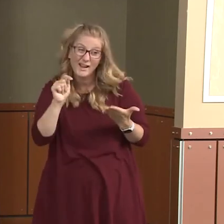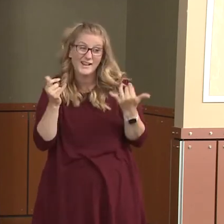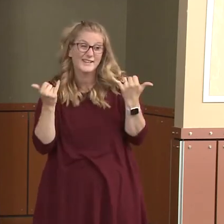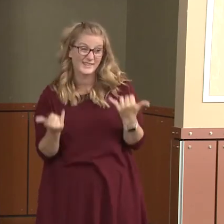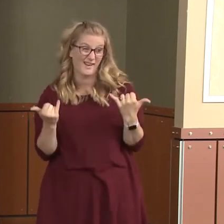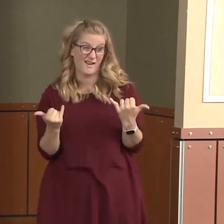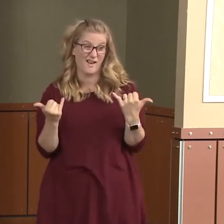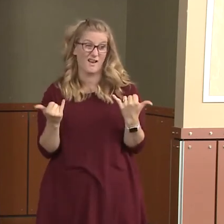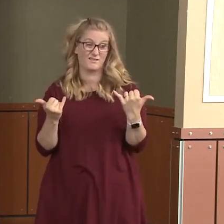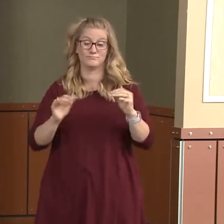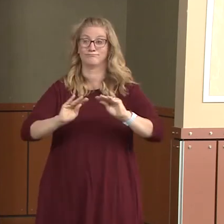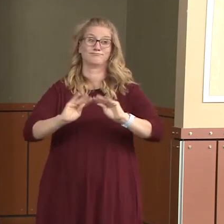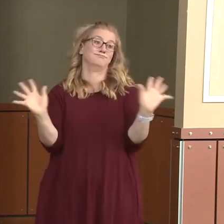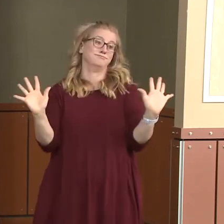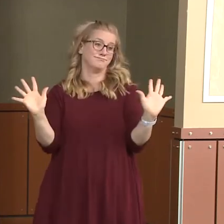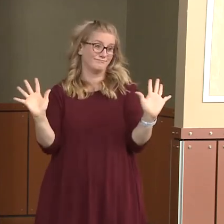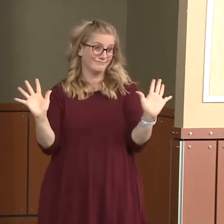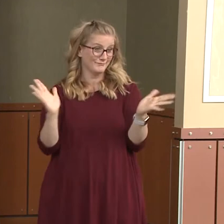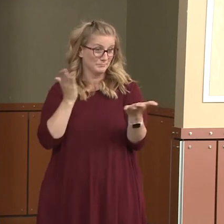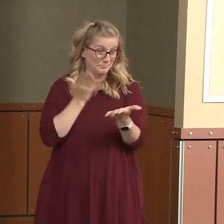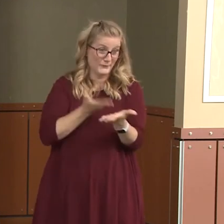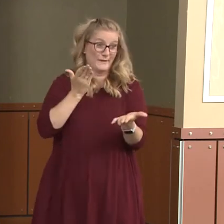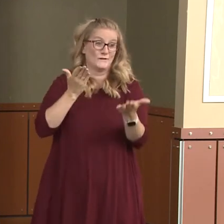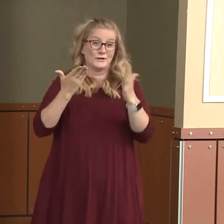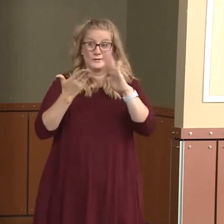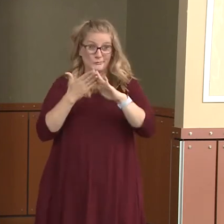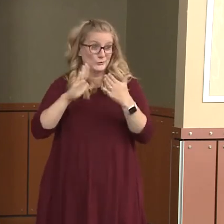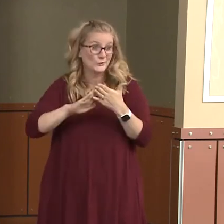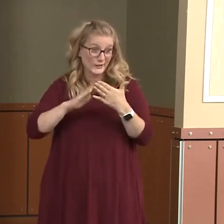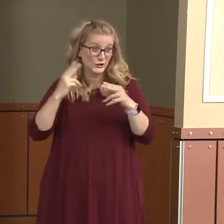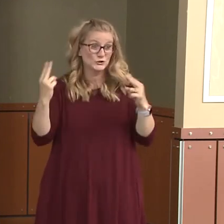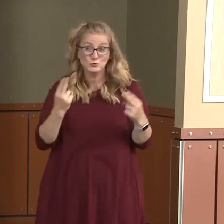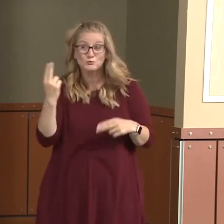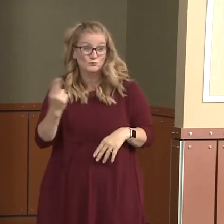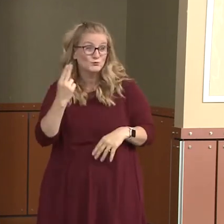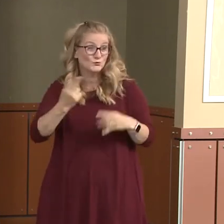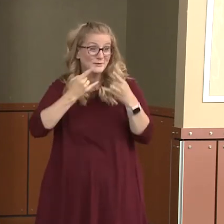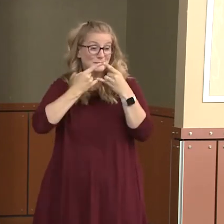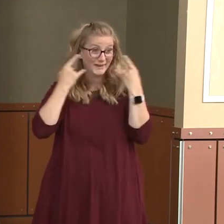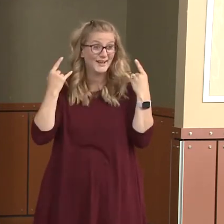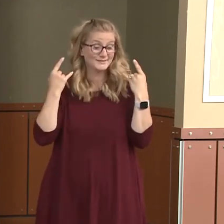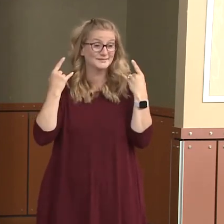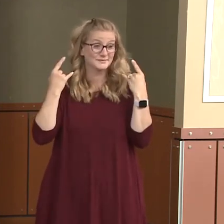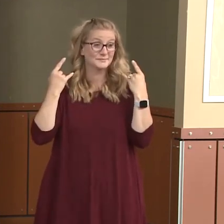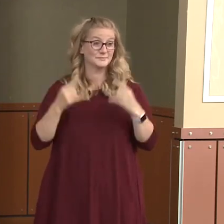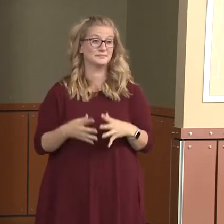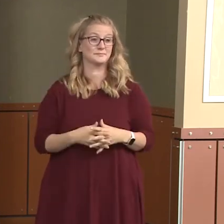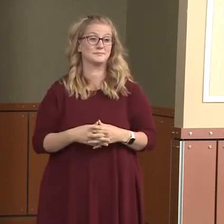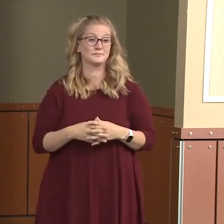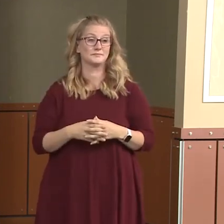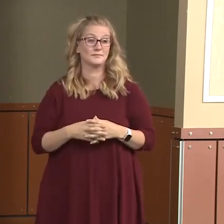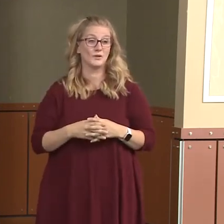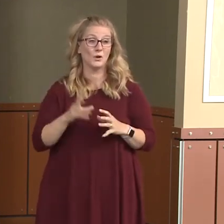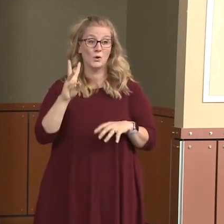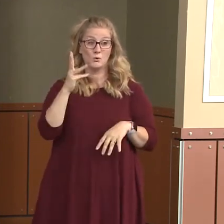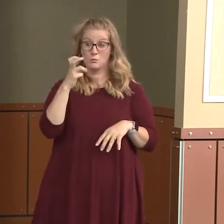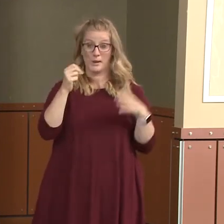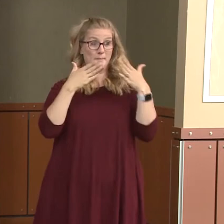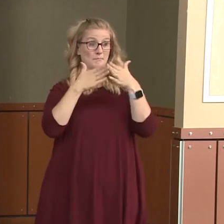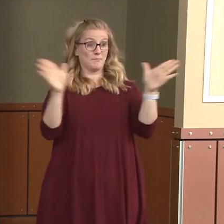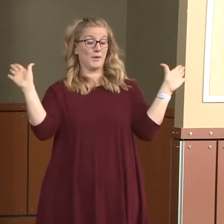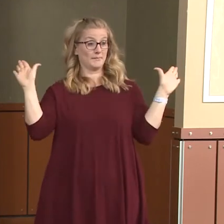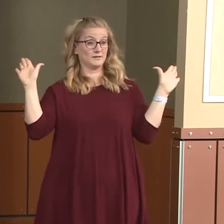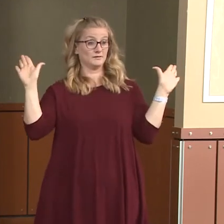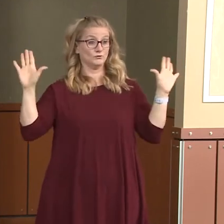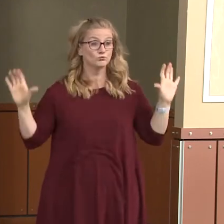clearly communities where they are wearing masks and face coverings when they're in public are doing